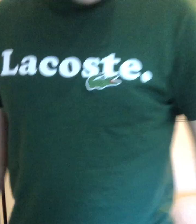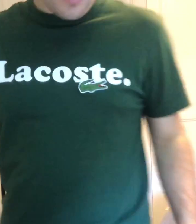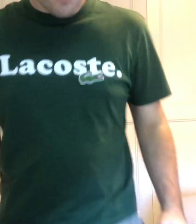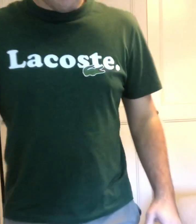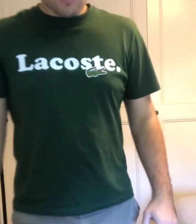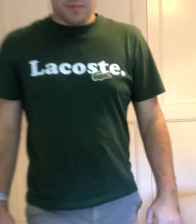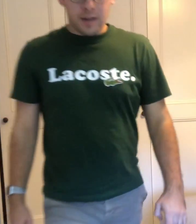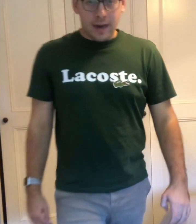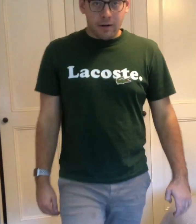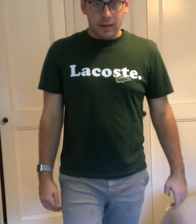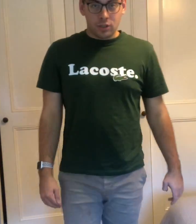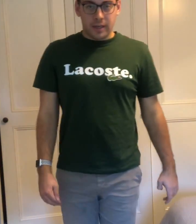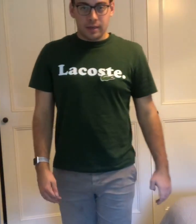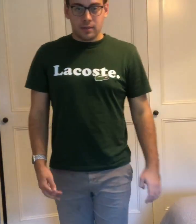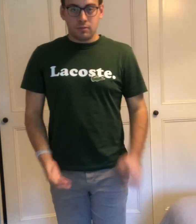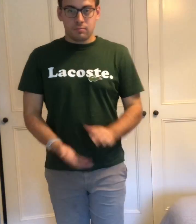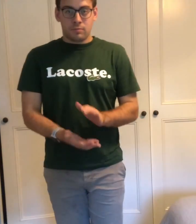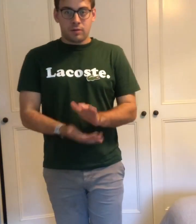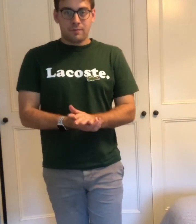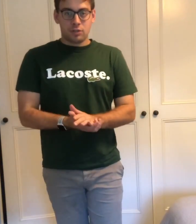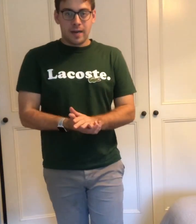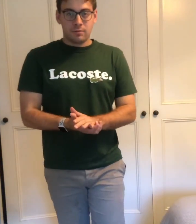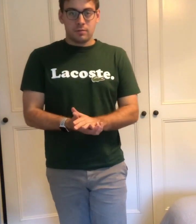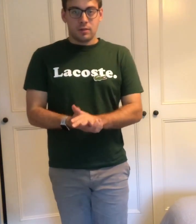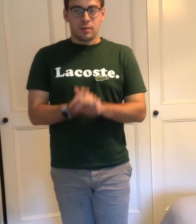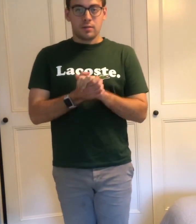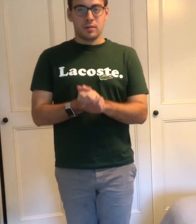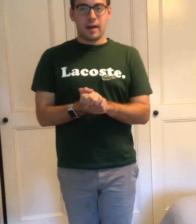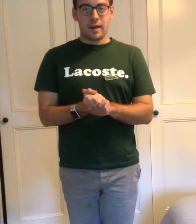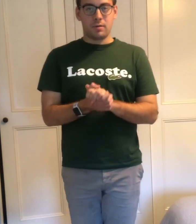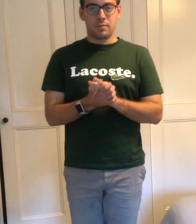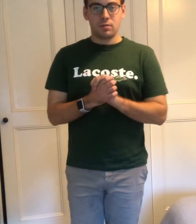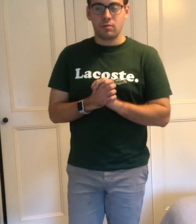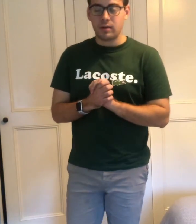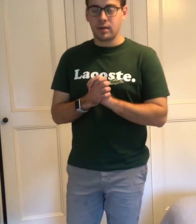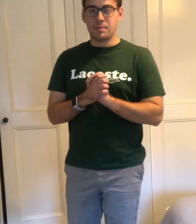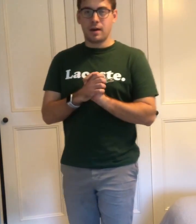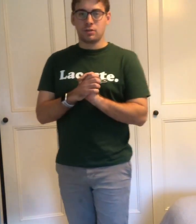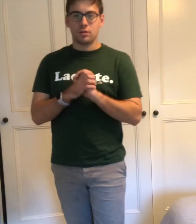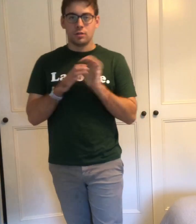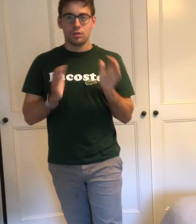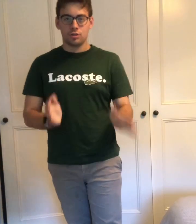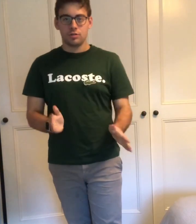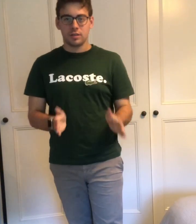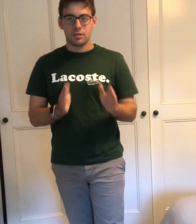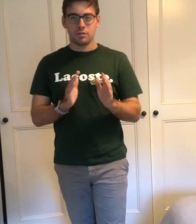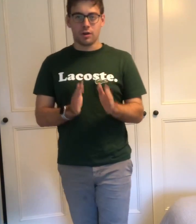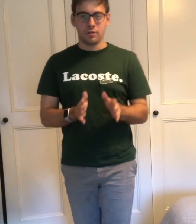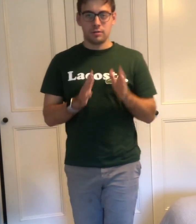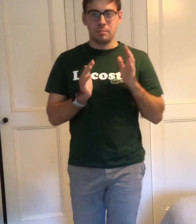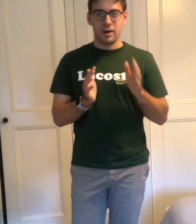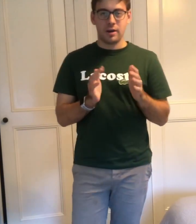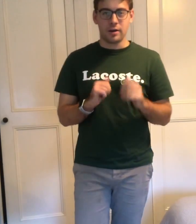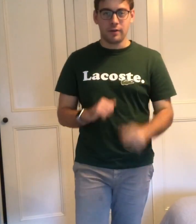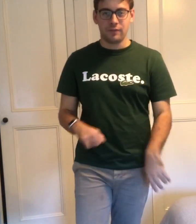Welcome to the Harry Jez Travel Channel. Today I'm going to be talking about should you go to Perth?